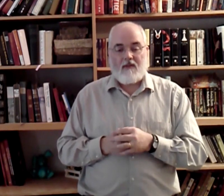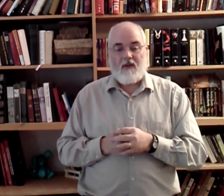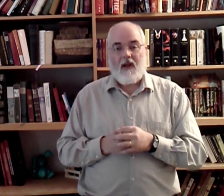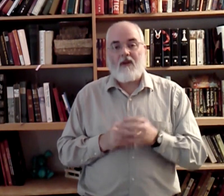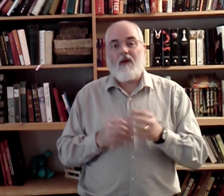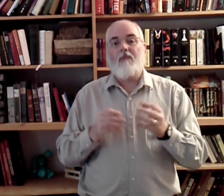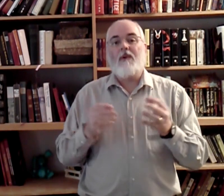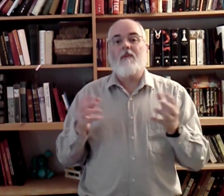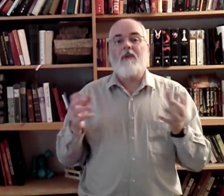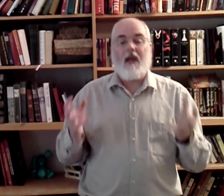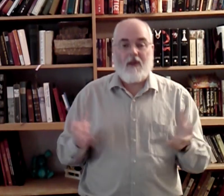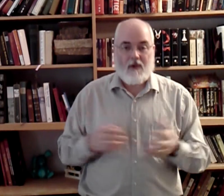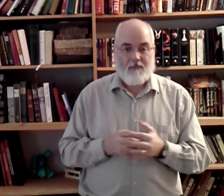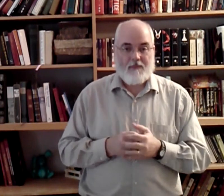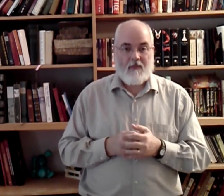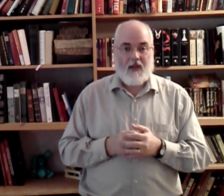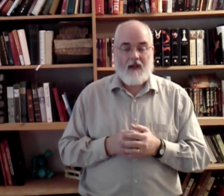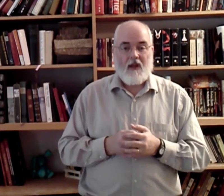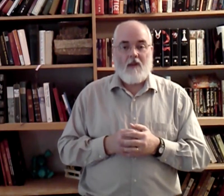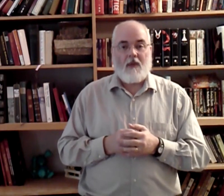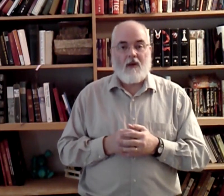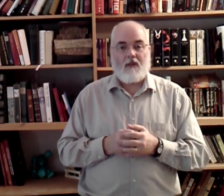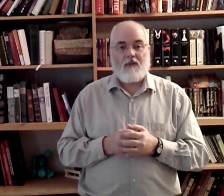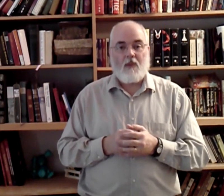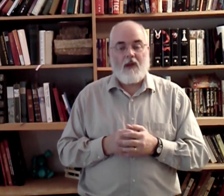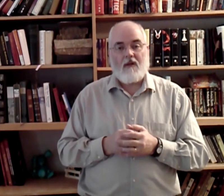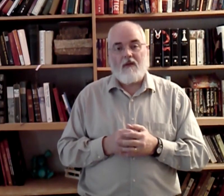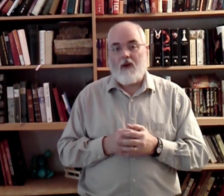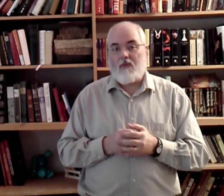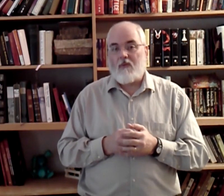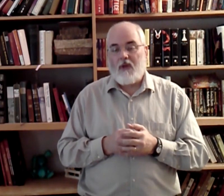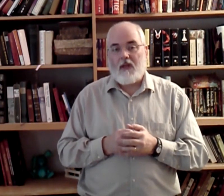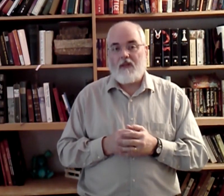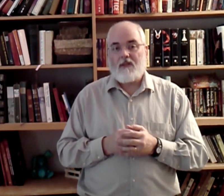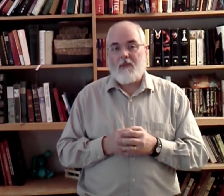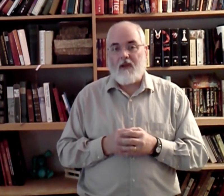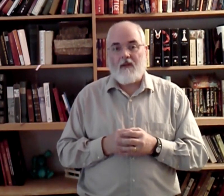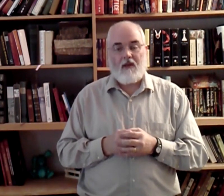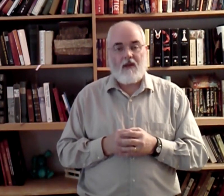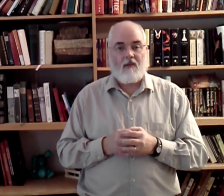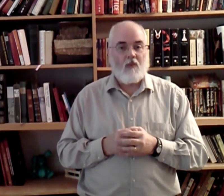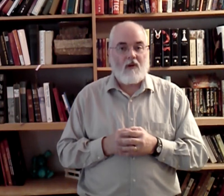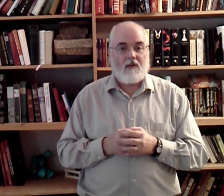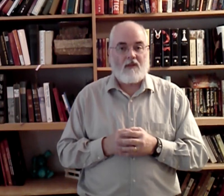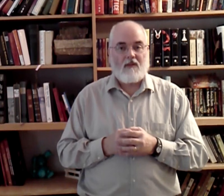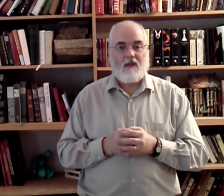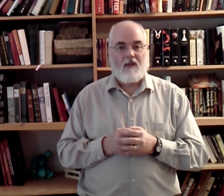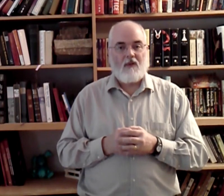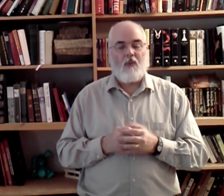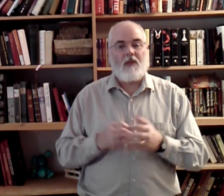You have to know how to put them together, okay? Because we don't really speak in words. We